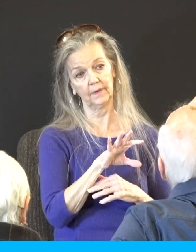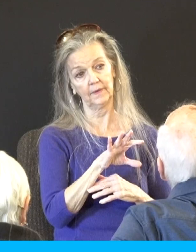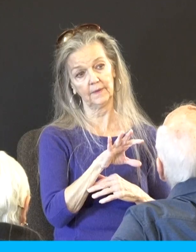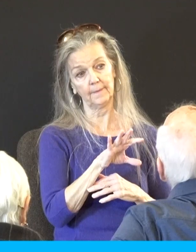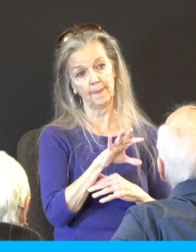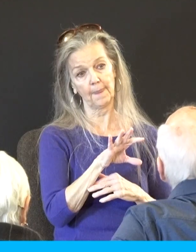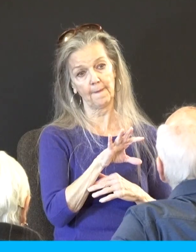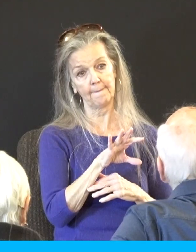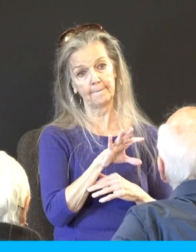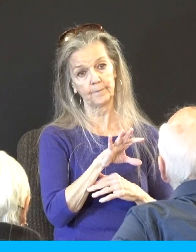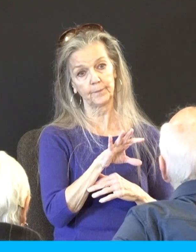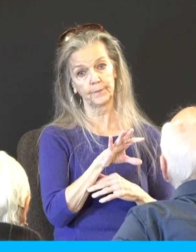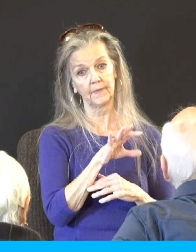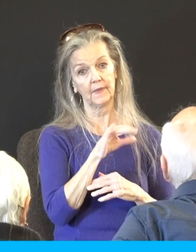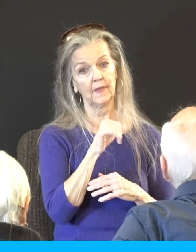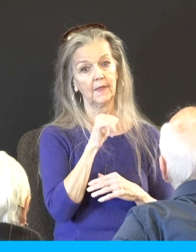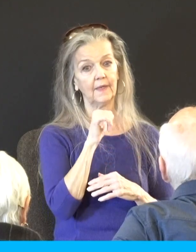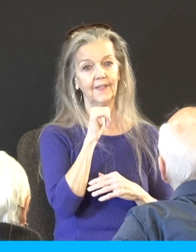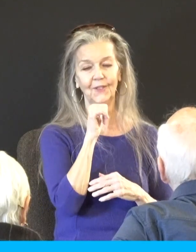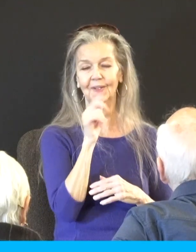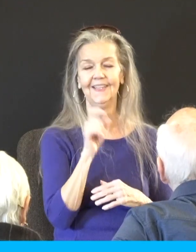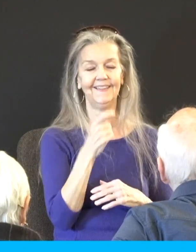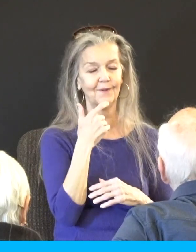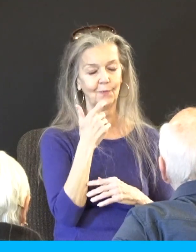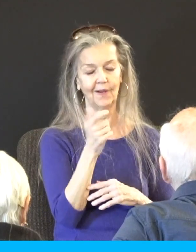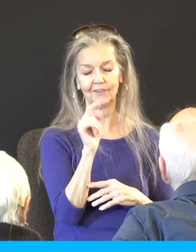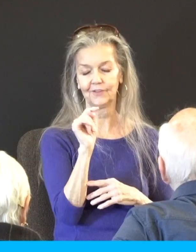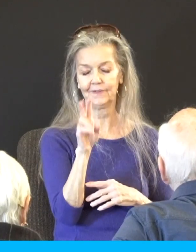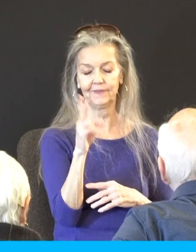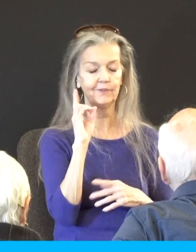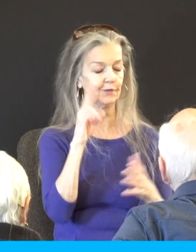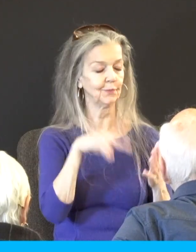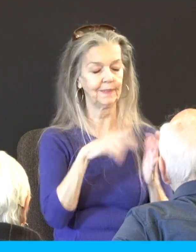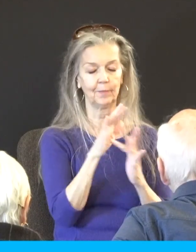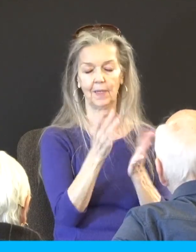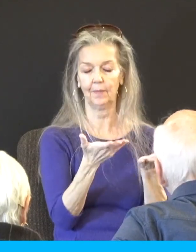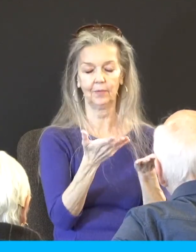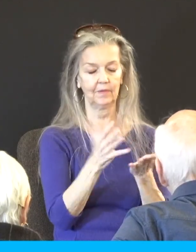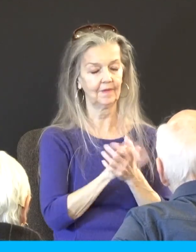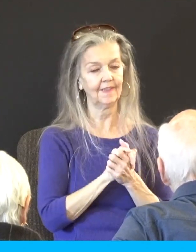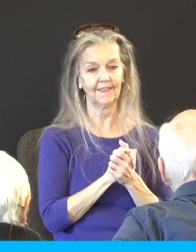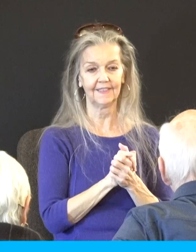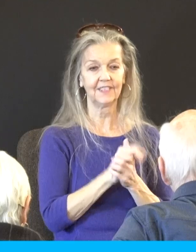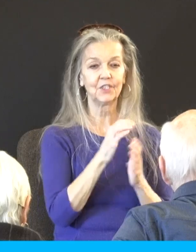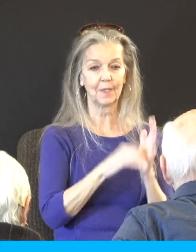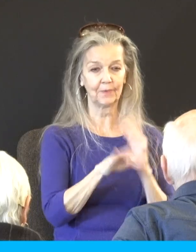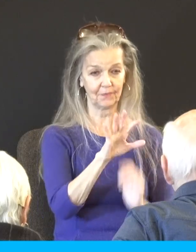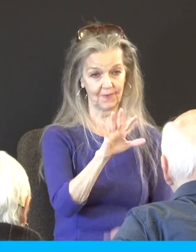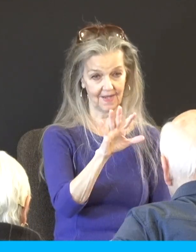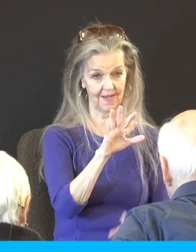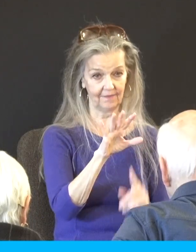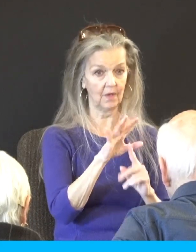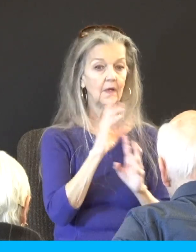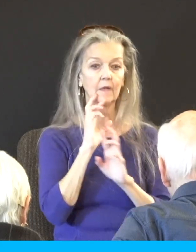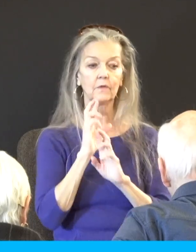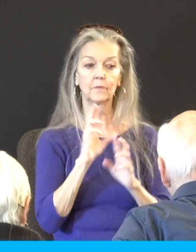You don't need daytime soaps, man. You just need to read your Bible. It says, chapter 5, it's reported commonly that there's